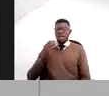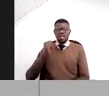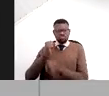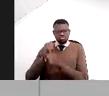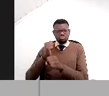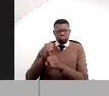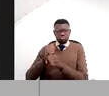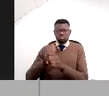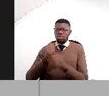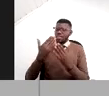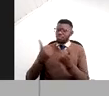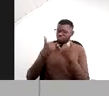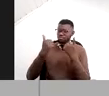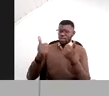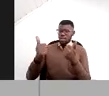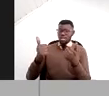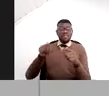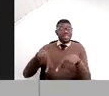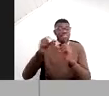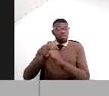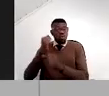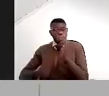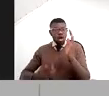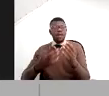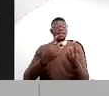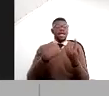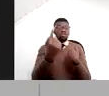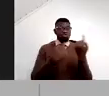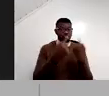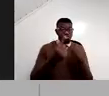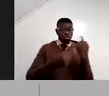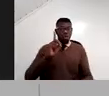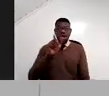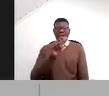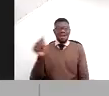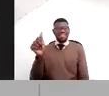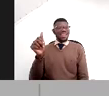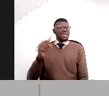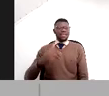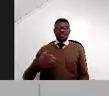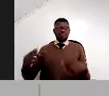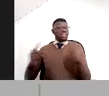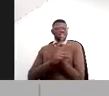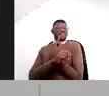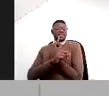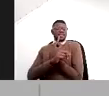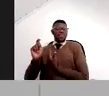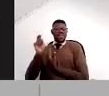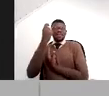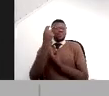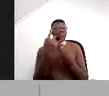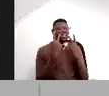do, what do they do? They talk to each other, different to Kenyans. They do not see, now maybe you can